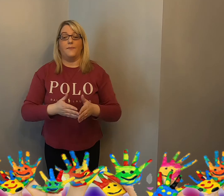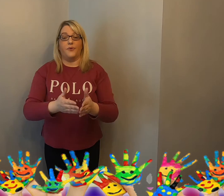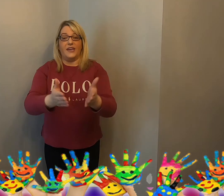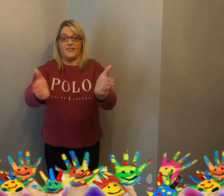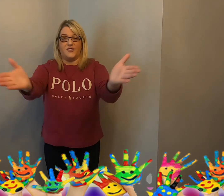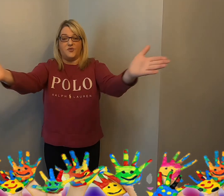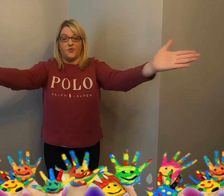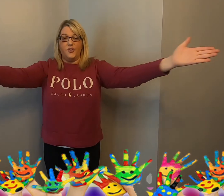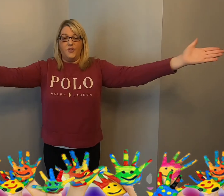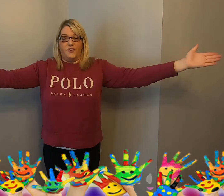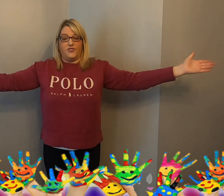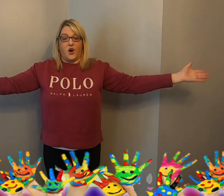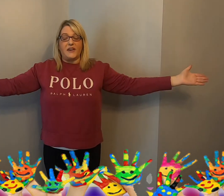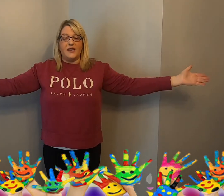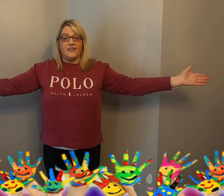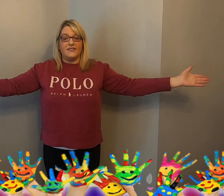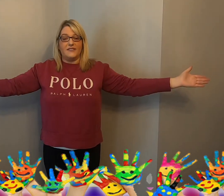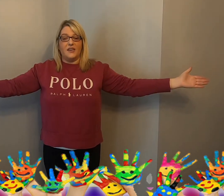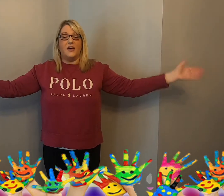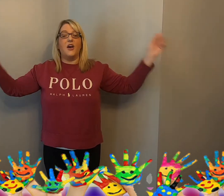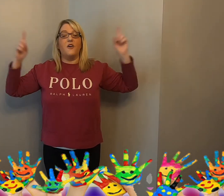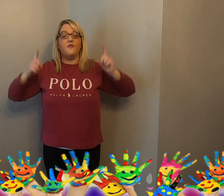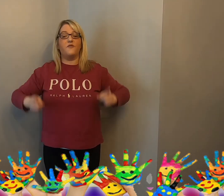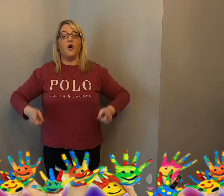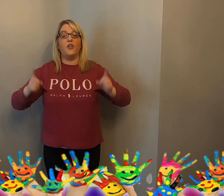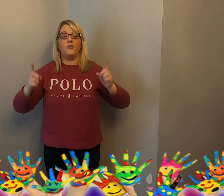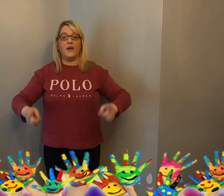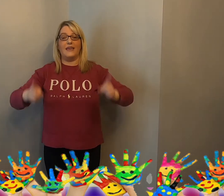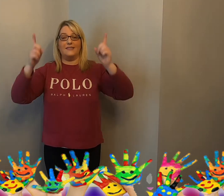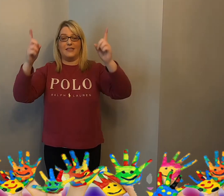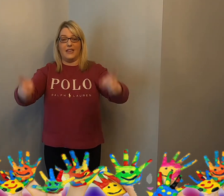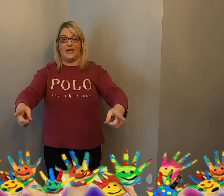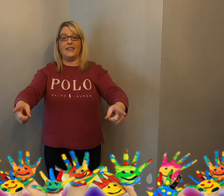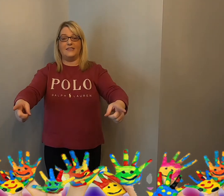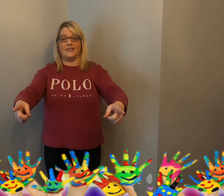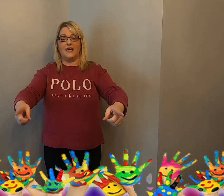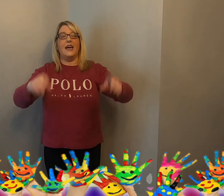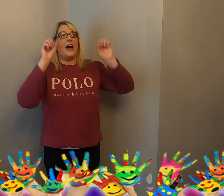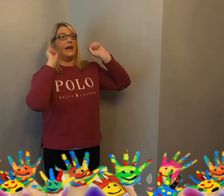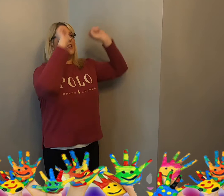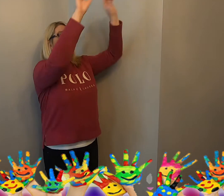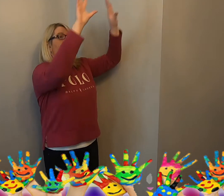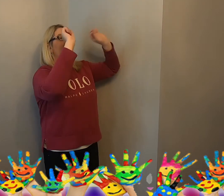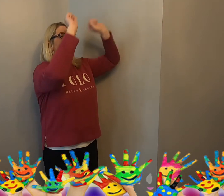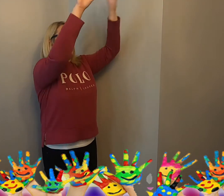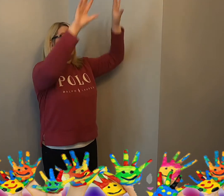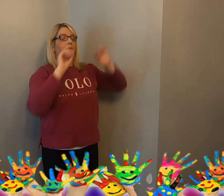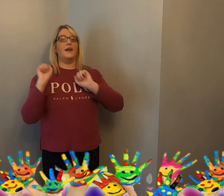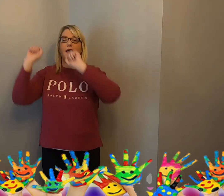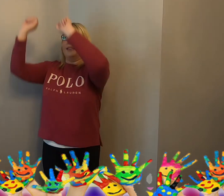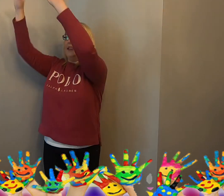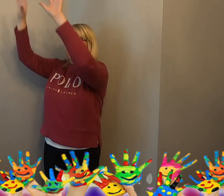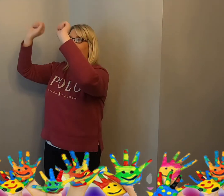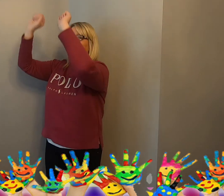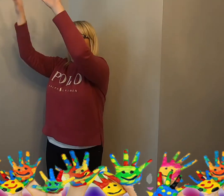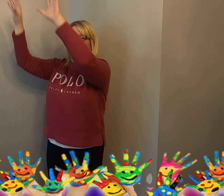breaks through the darkness. Follow his lead and light it up, light it up.